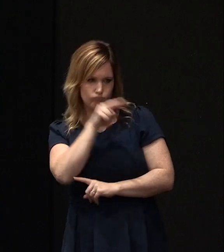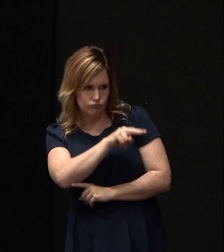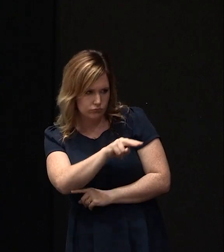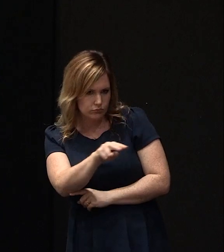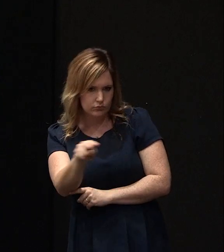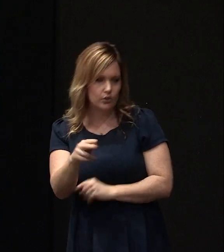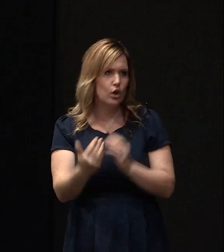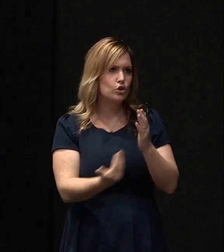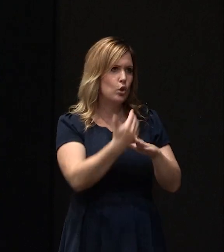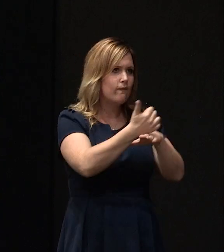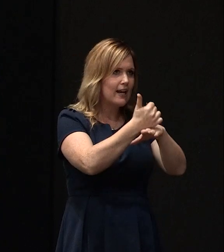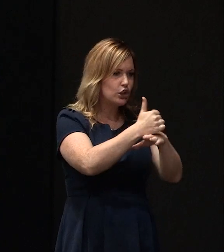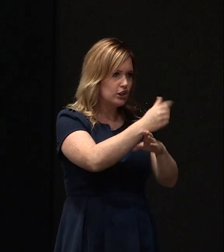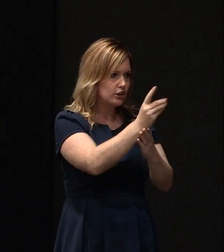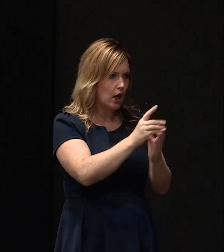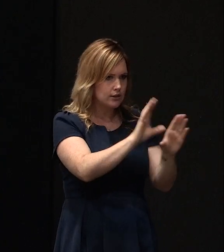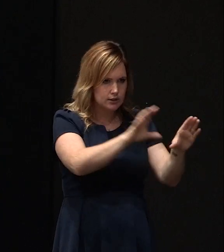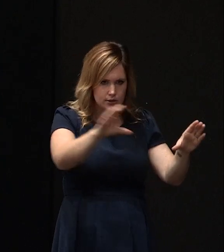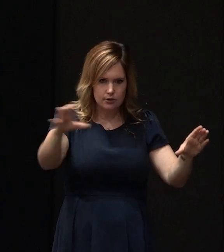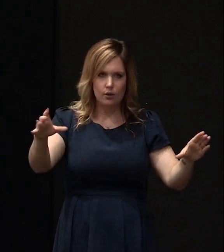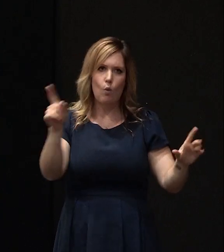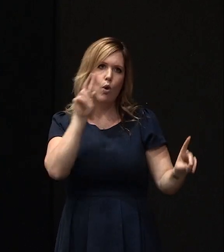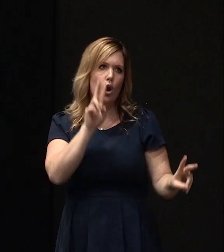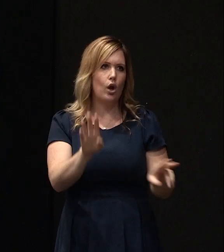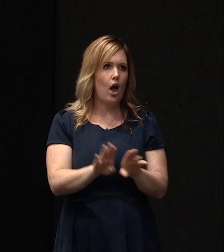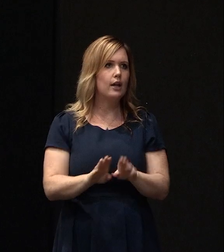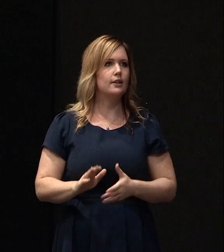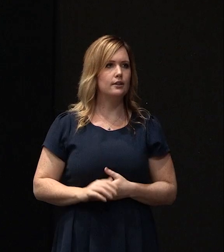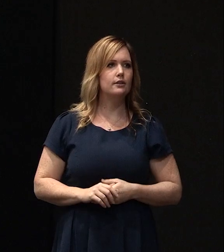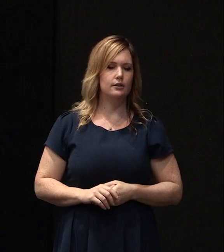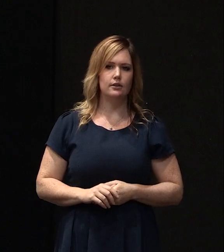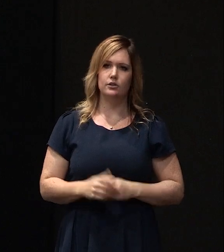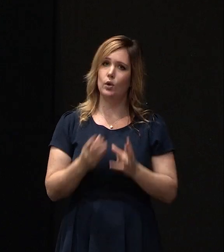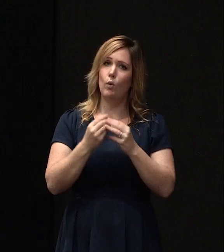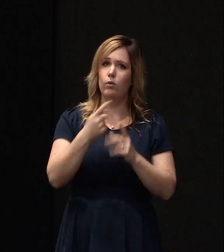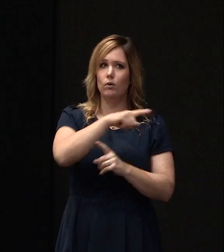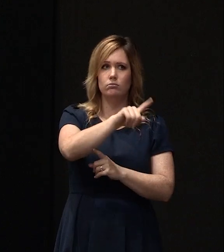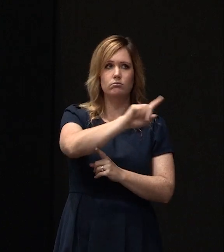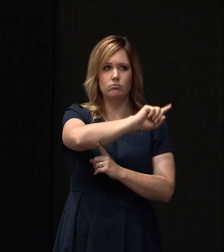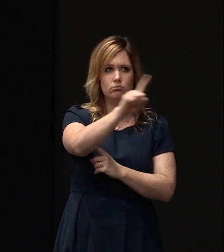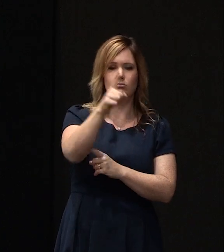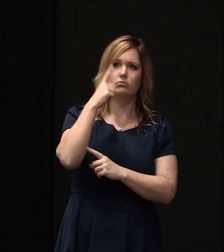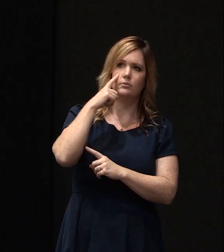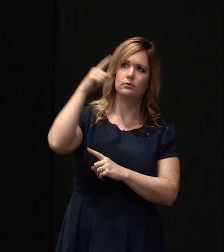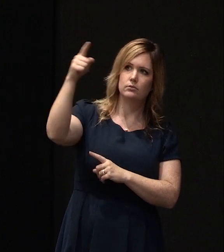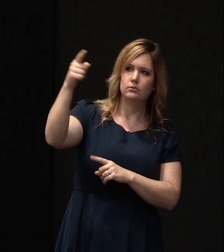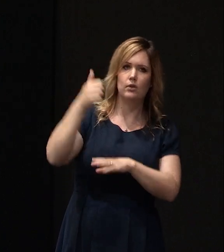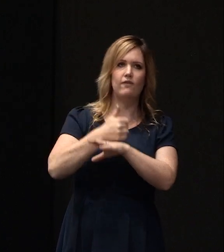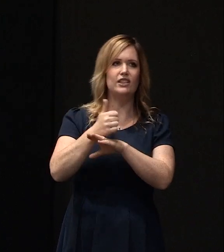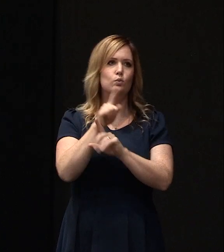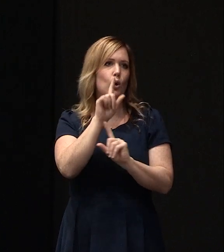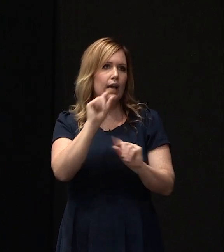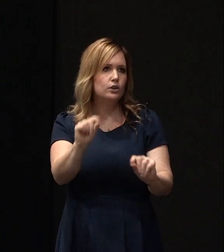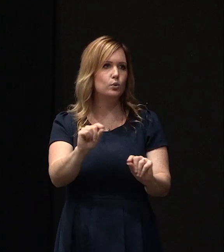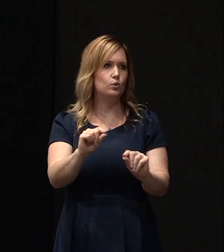new foundation designs new to Canterbury actually look like. And it's well worthwhile just having a look at it to see what can actually be done